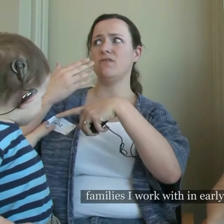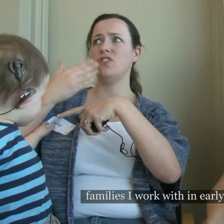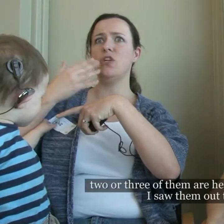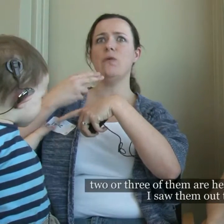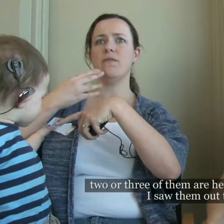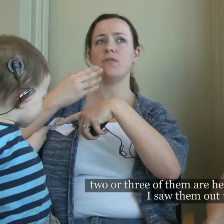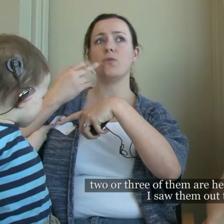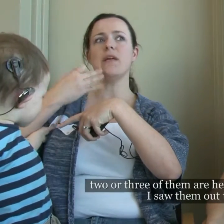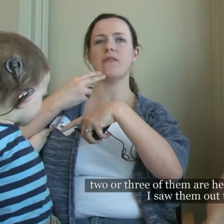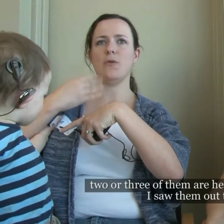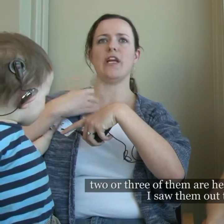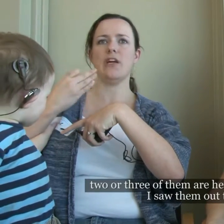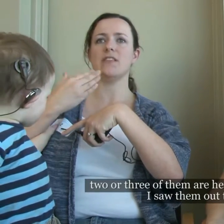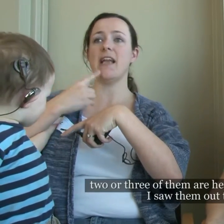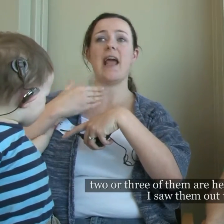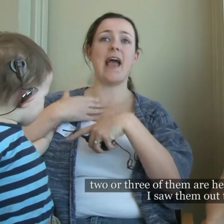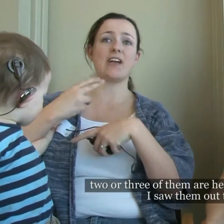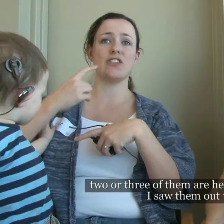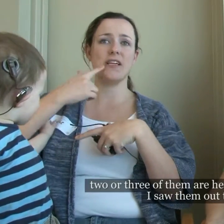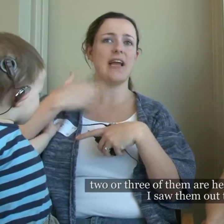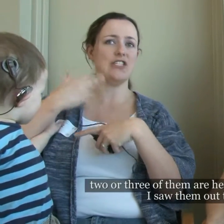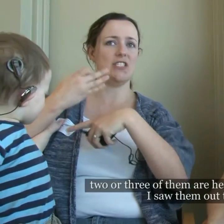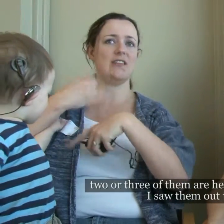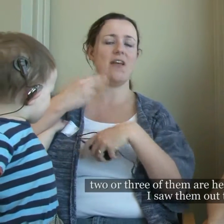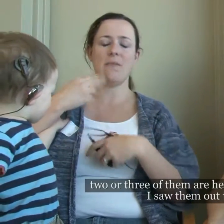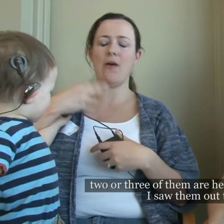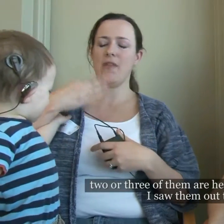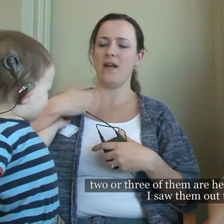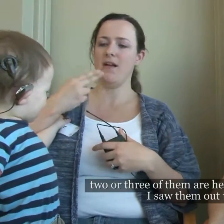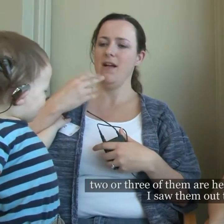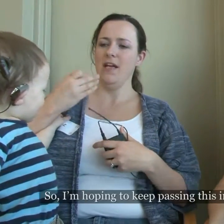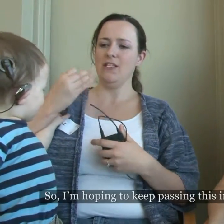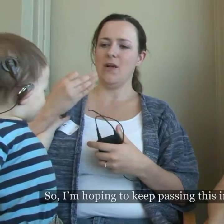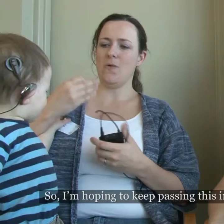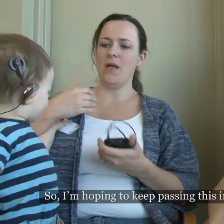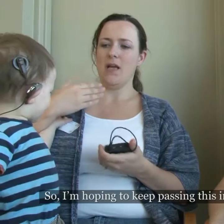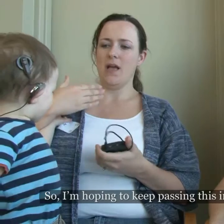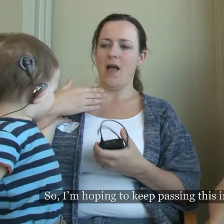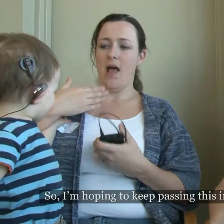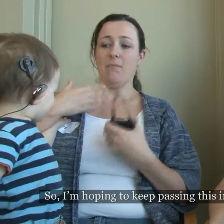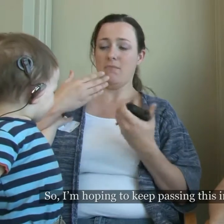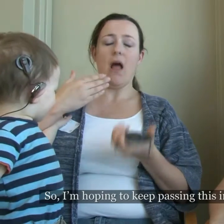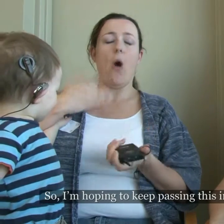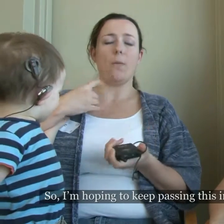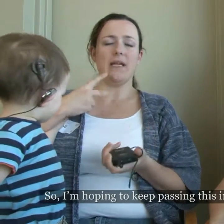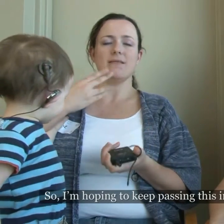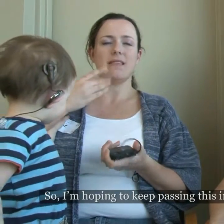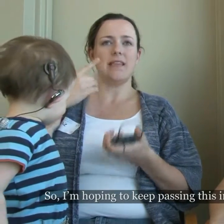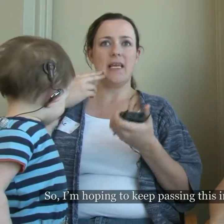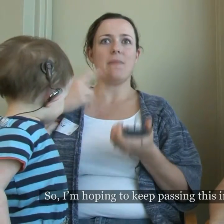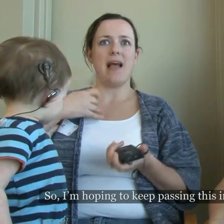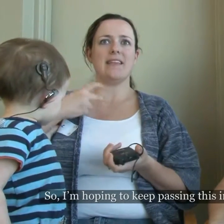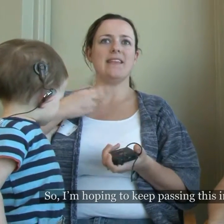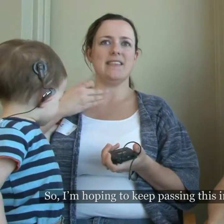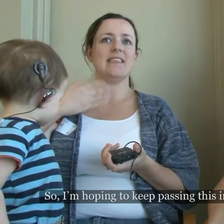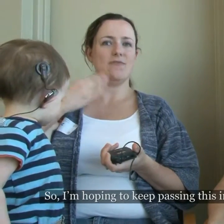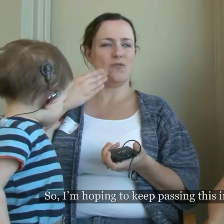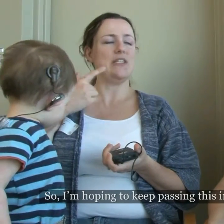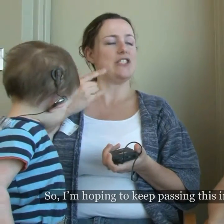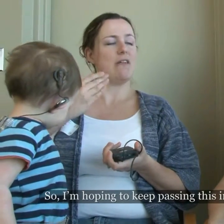two or three of them are here today actually. I just saw them out there. So I'm hoping to keep passing this information